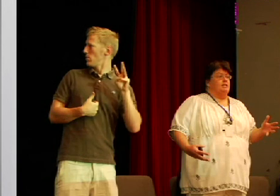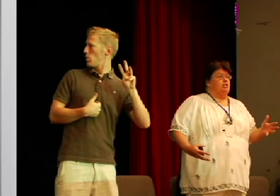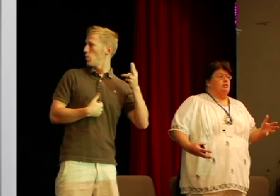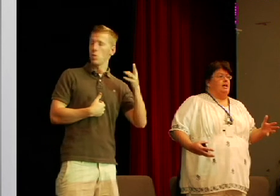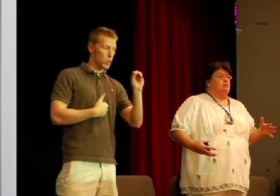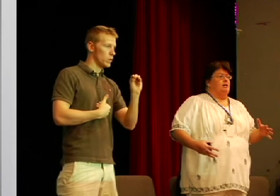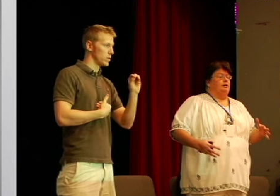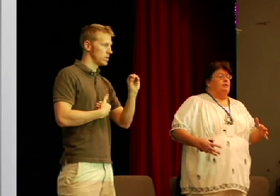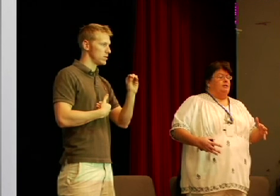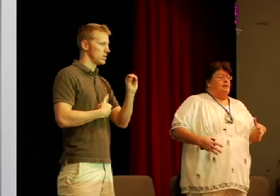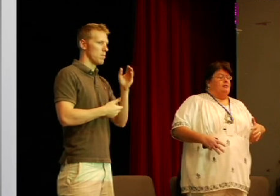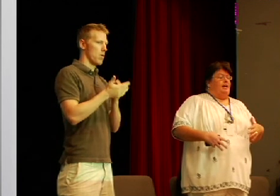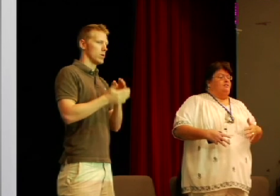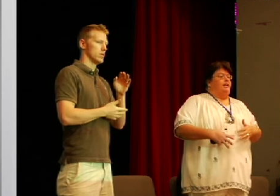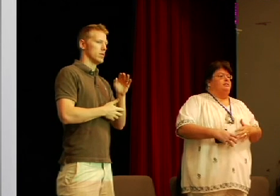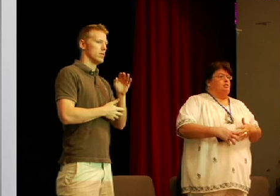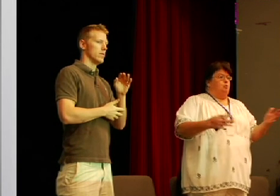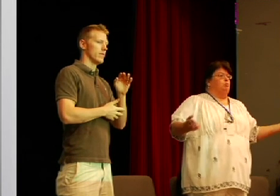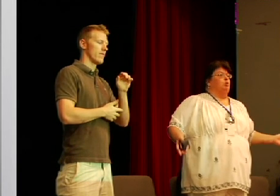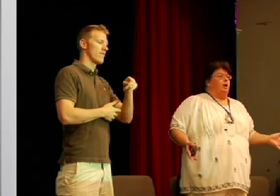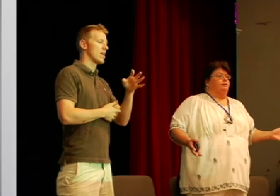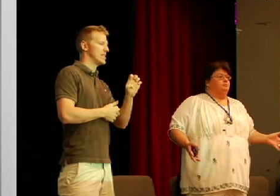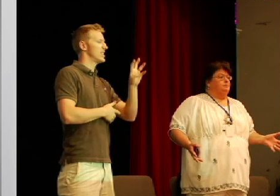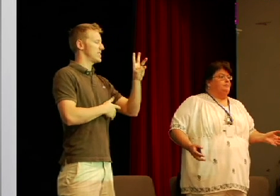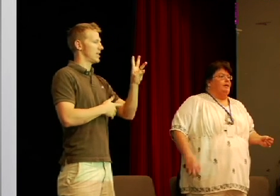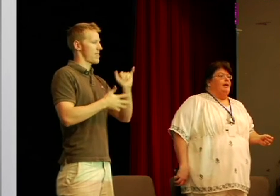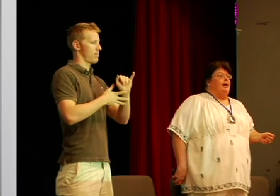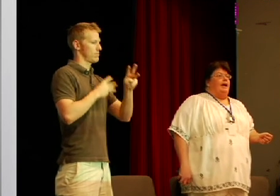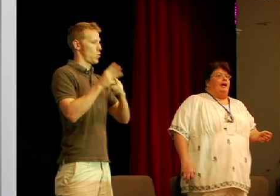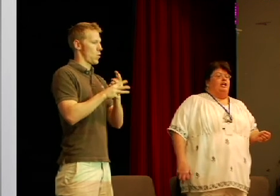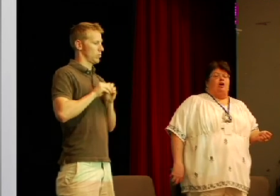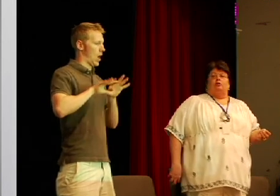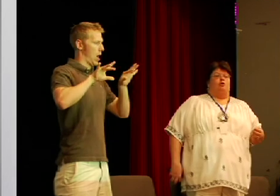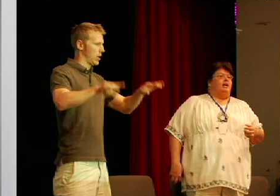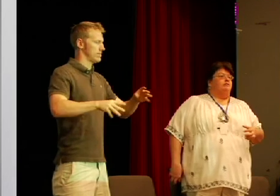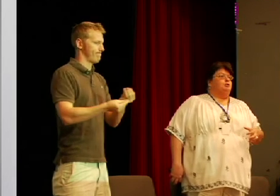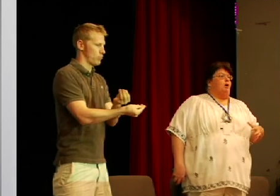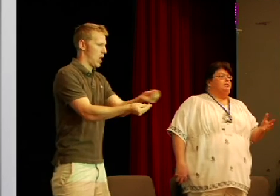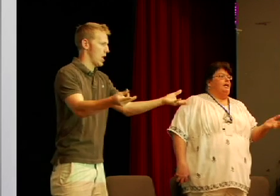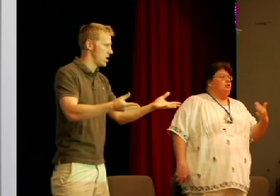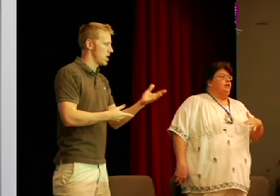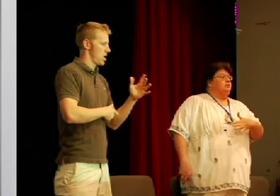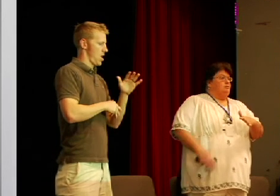has classified as a spread worldwide and in our local air response stage it's